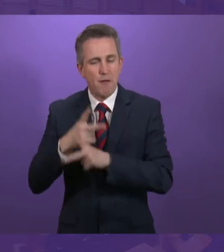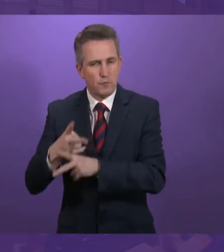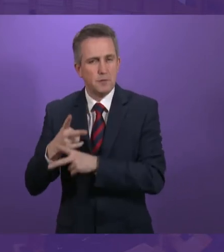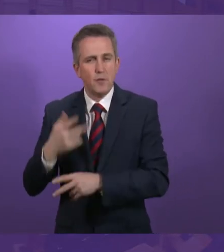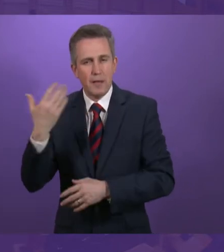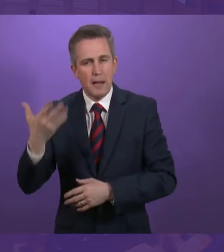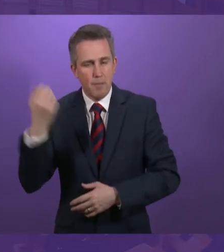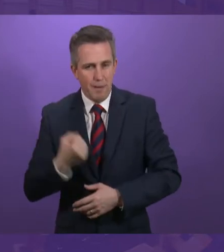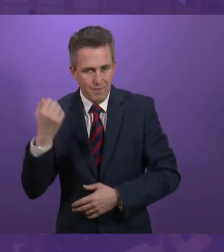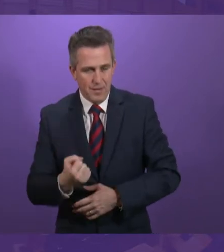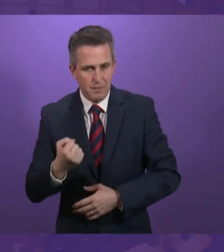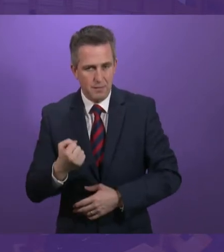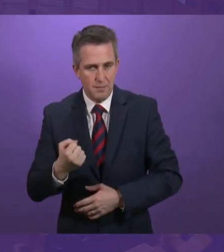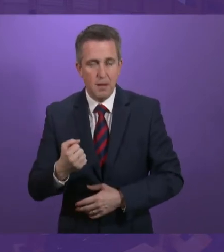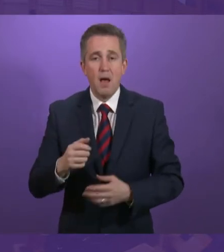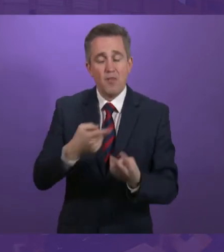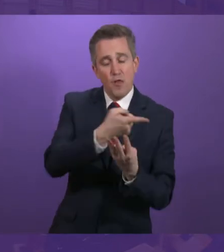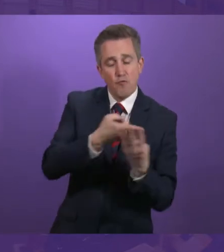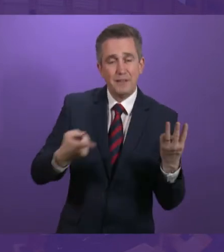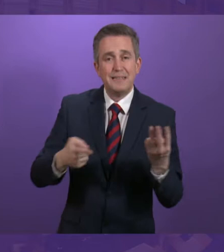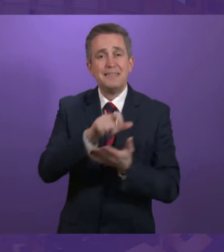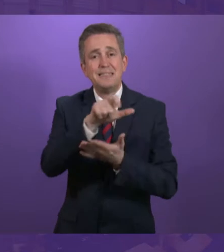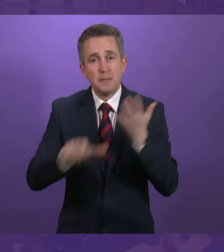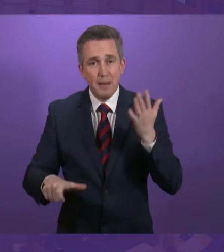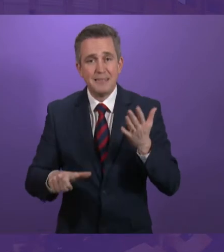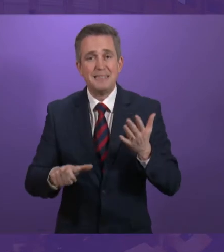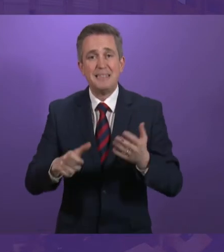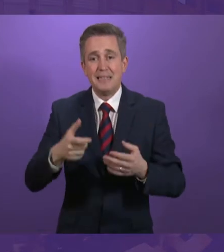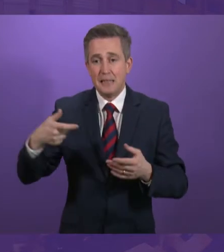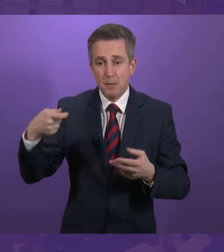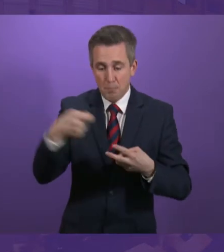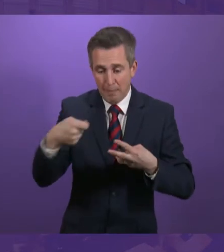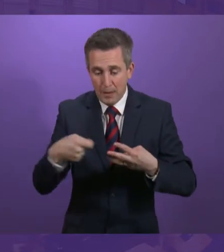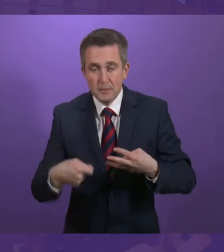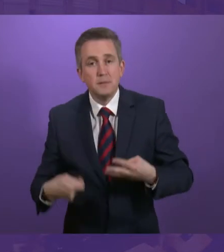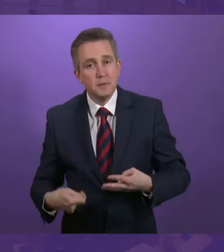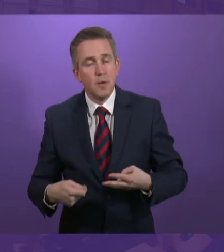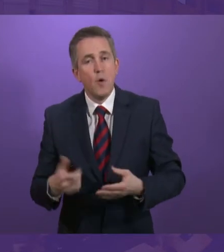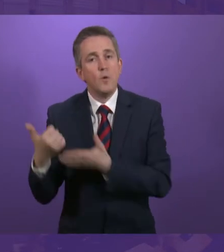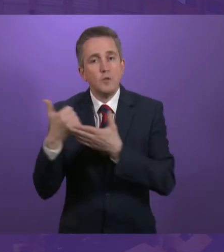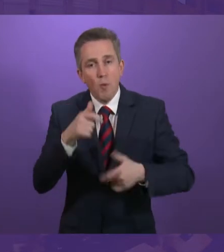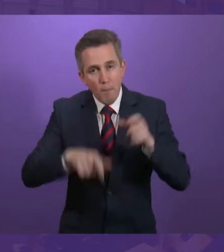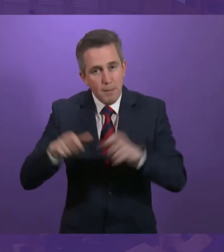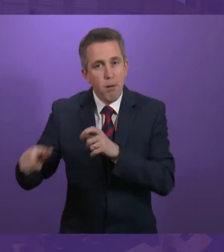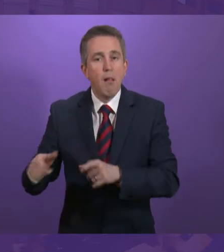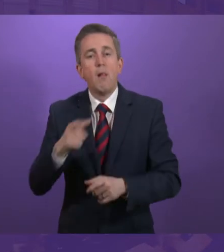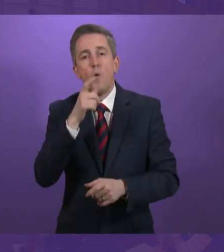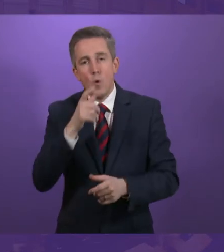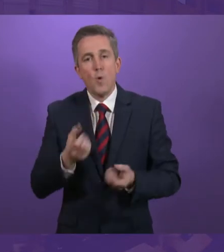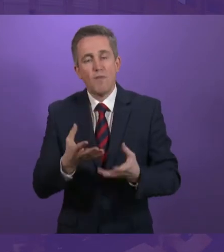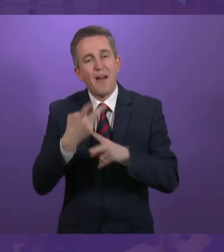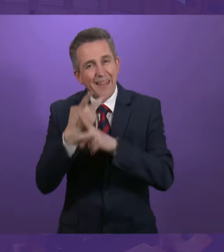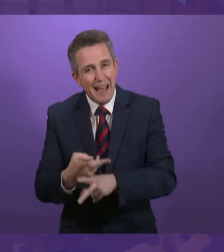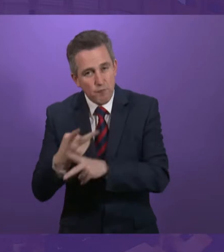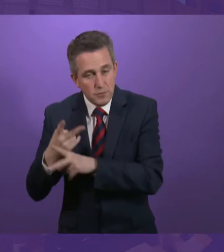also allow us to focus on getting all three forms of disability assistance right to support the people cared for by our carers. This